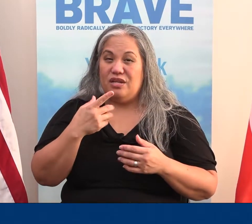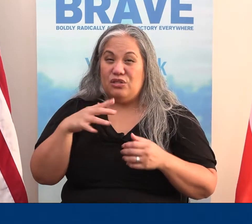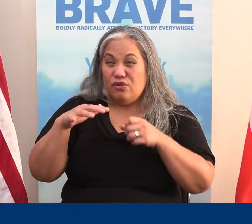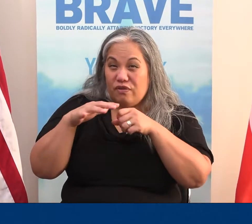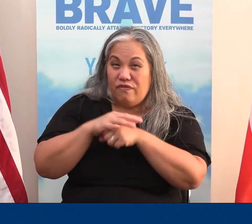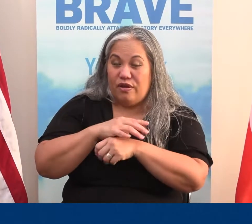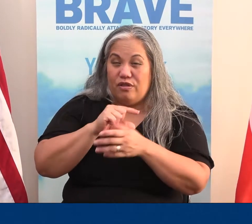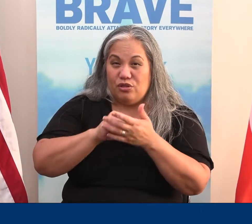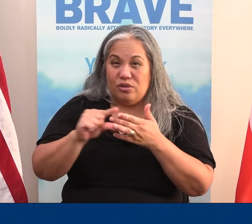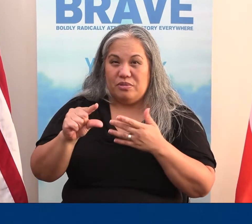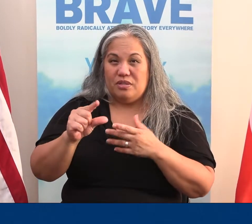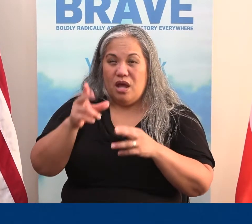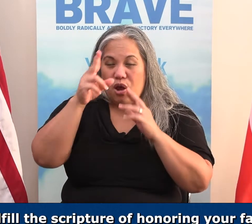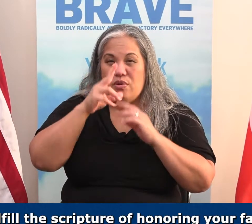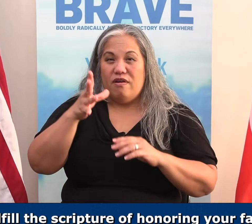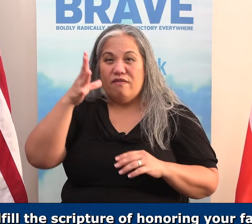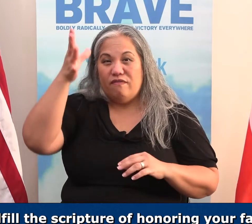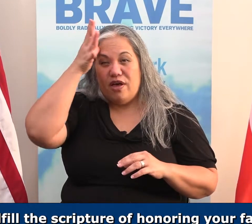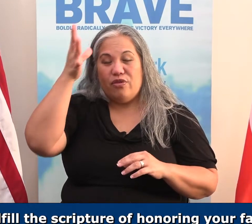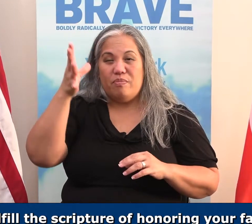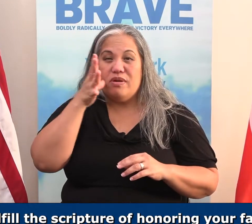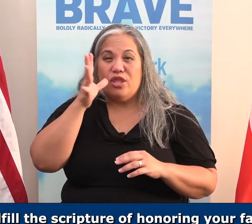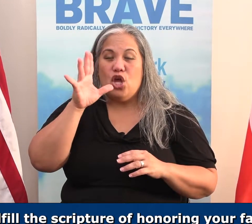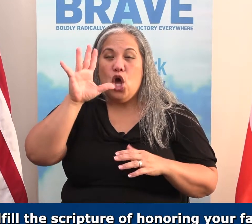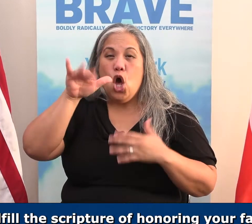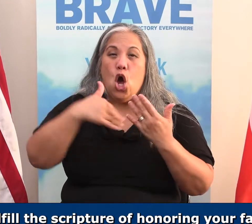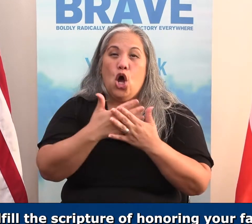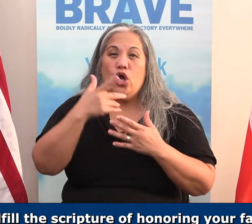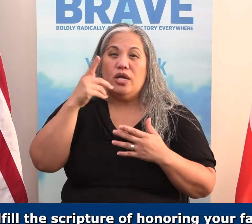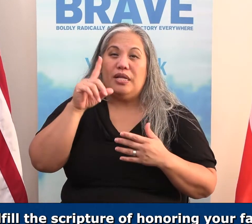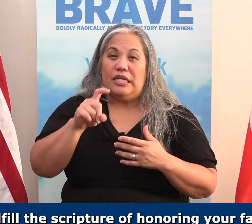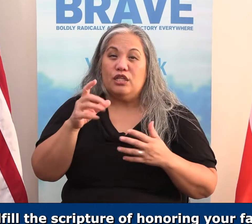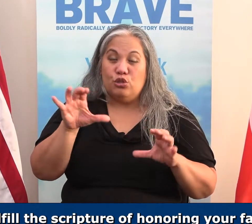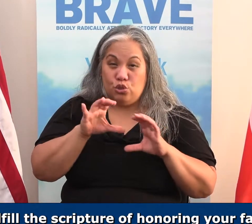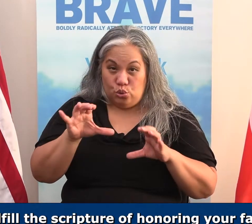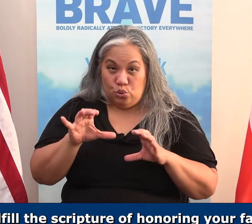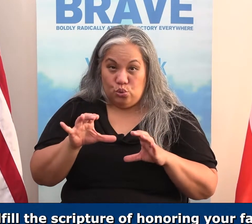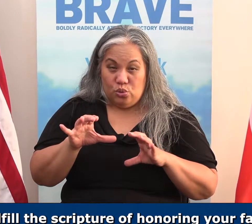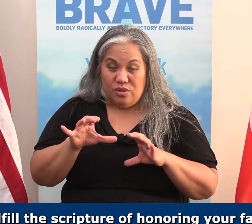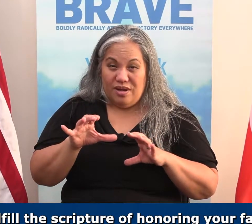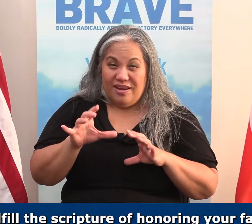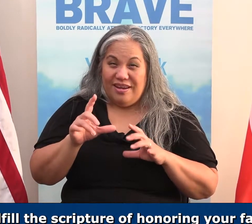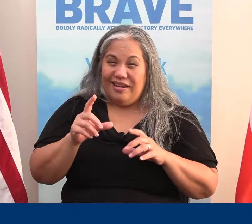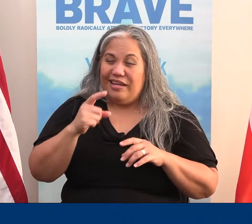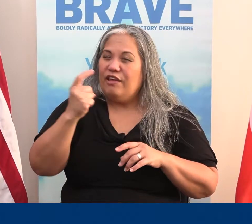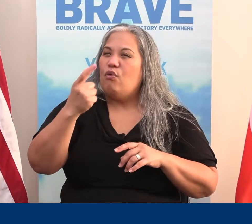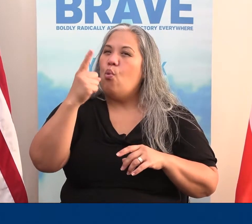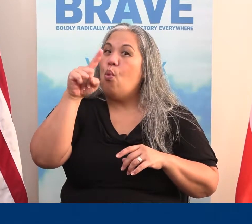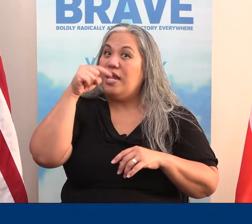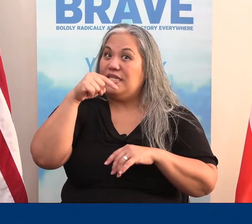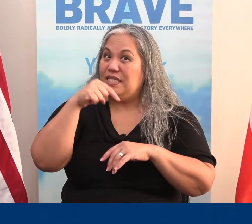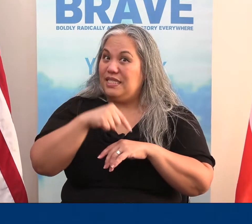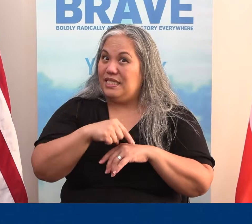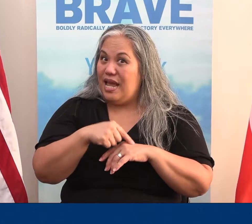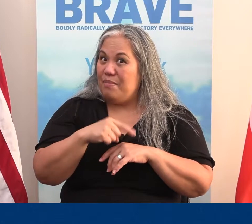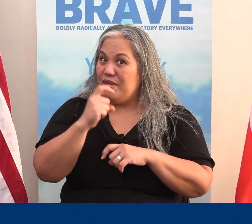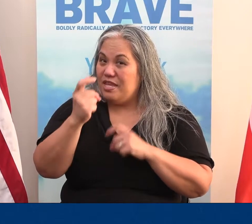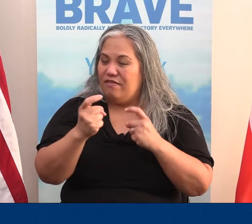And, it said, to fulfill the scripture of honoring your father and your mother, all you need to do is give a one